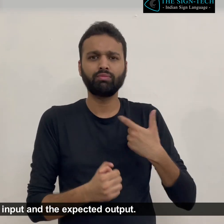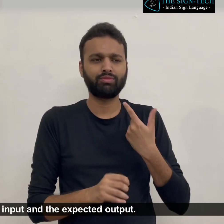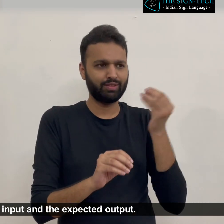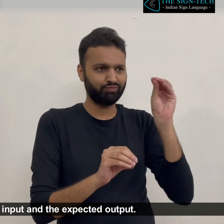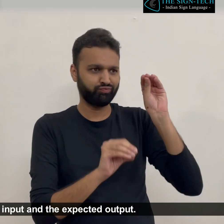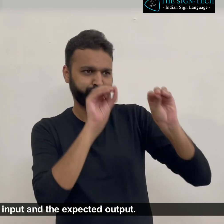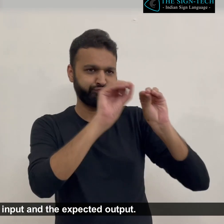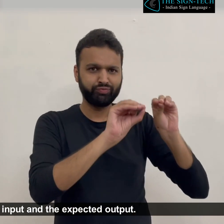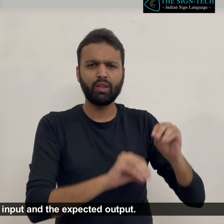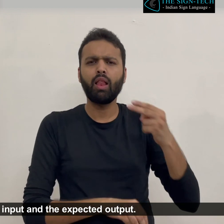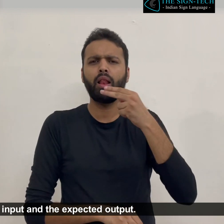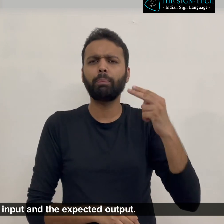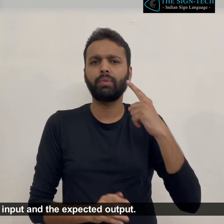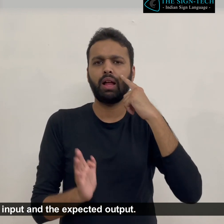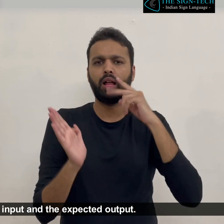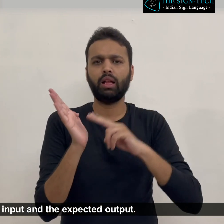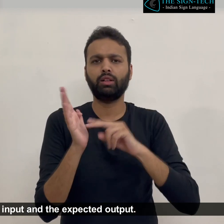with the input and the expected output.